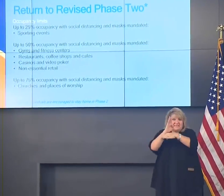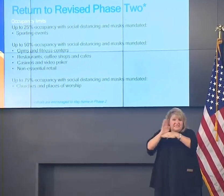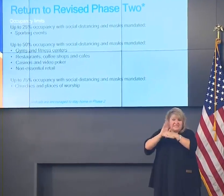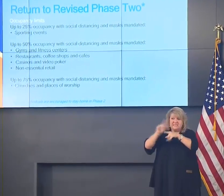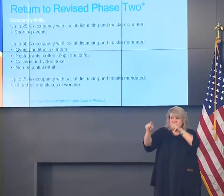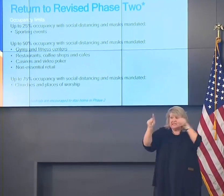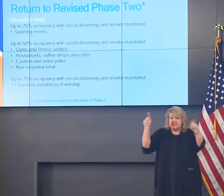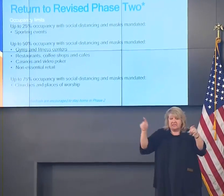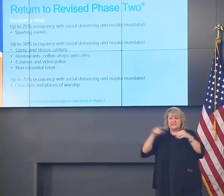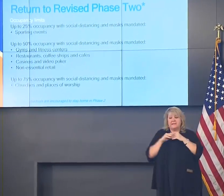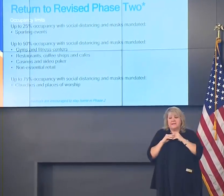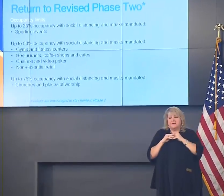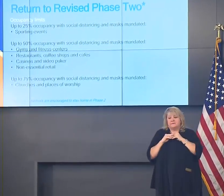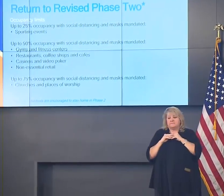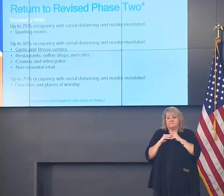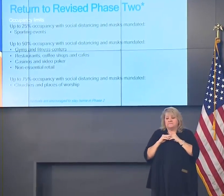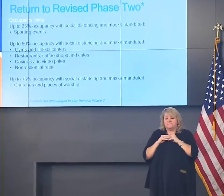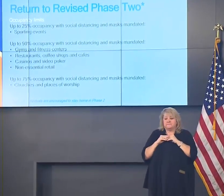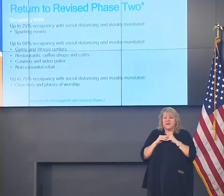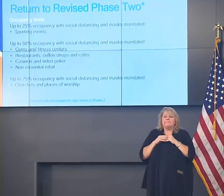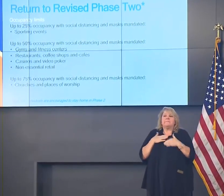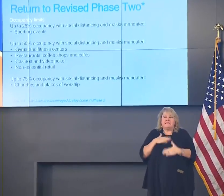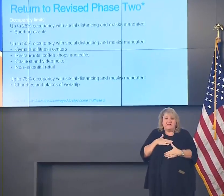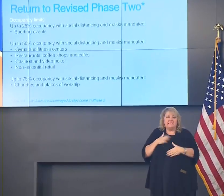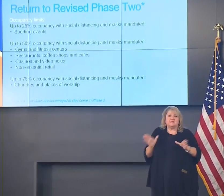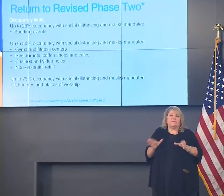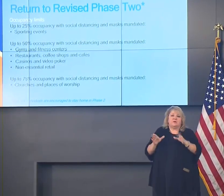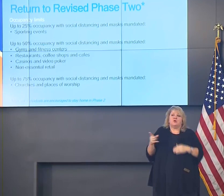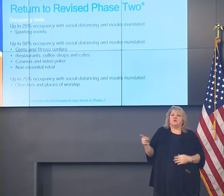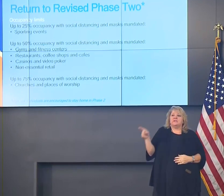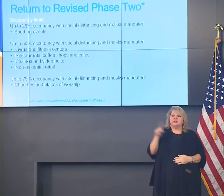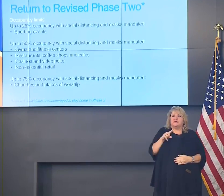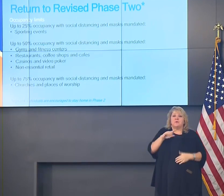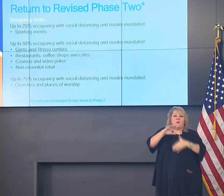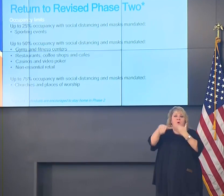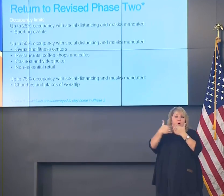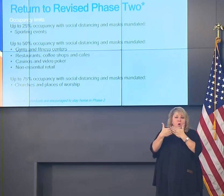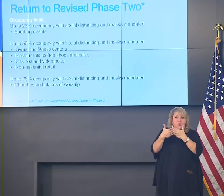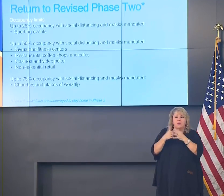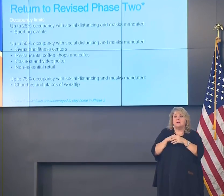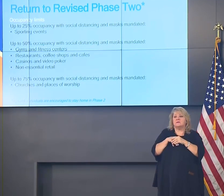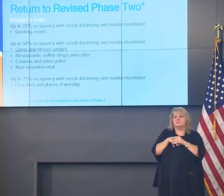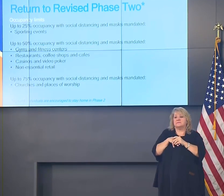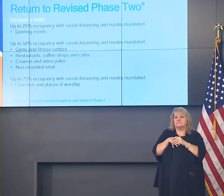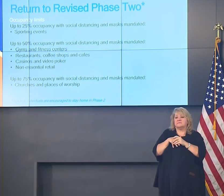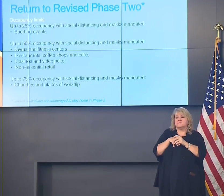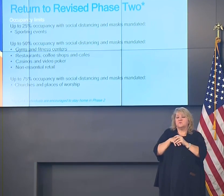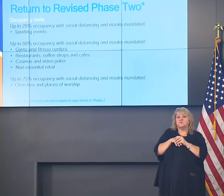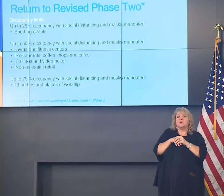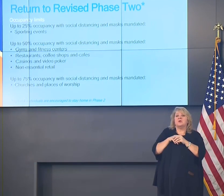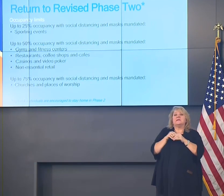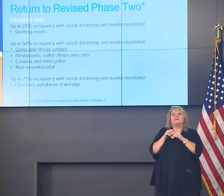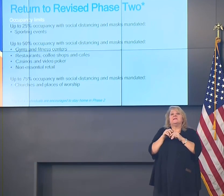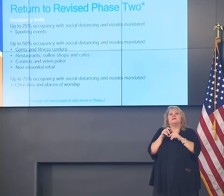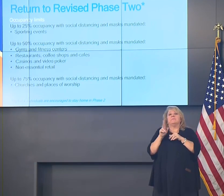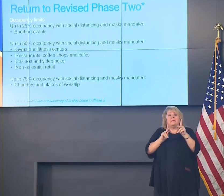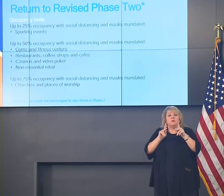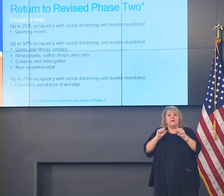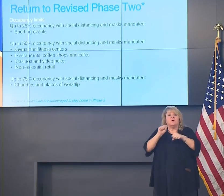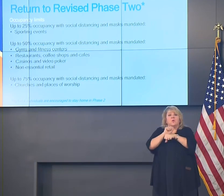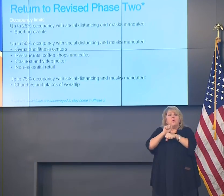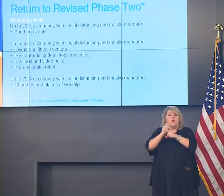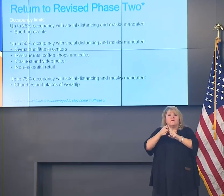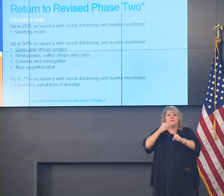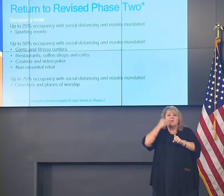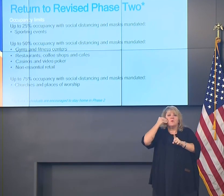it's something that works. I'm encouraging employers, public and private, to maximize the use of telework where possible. I've